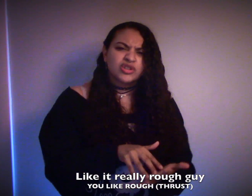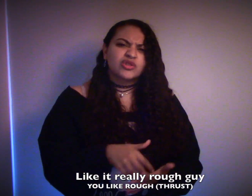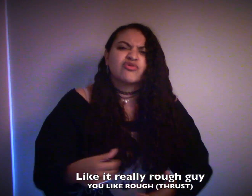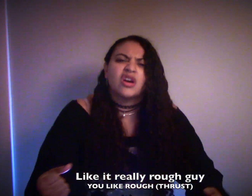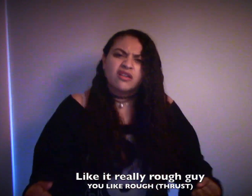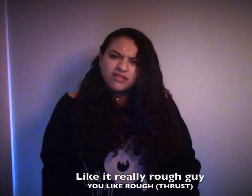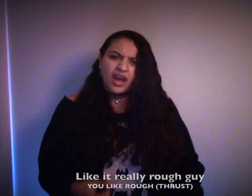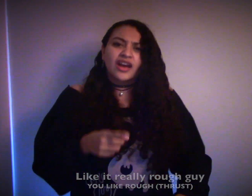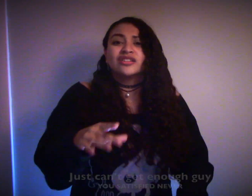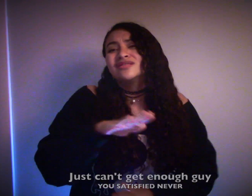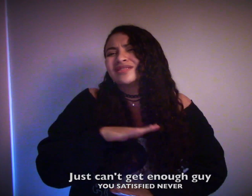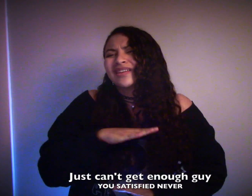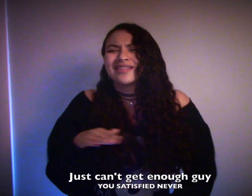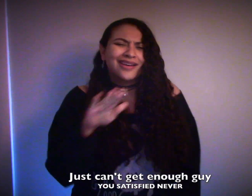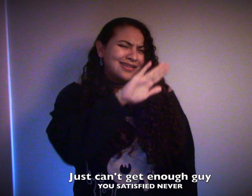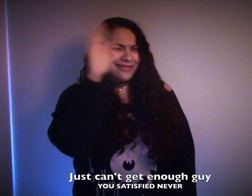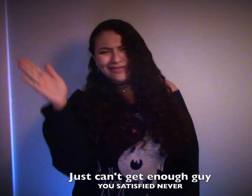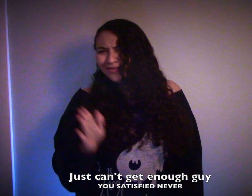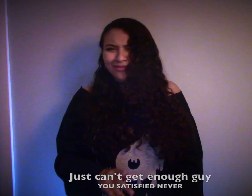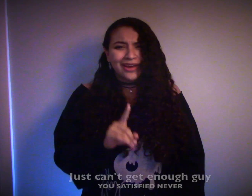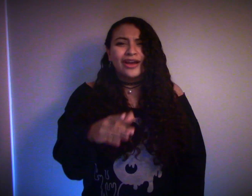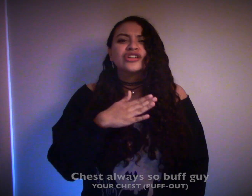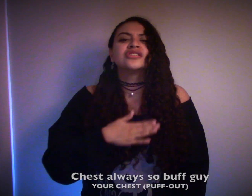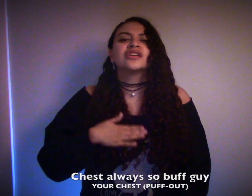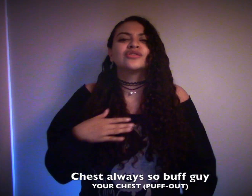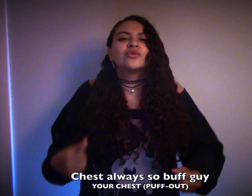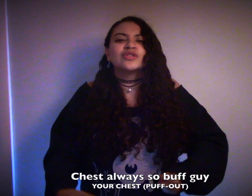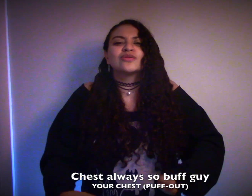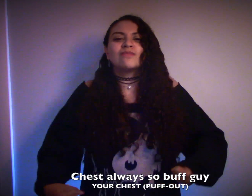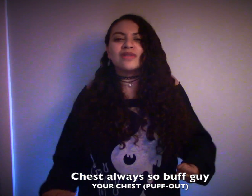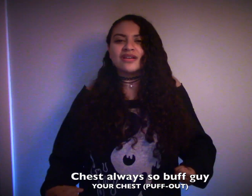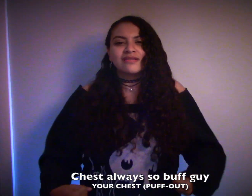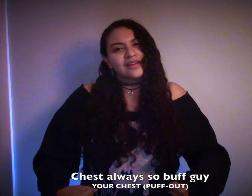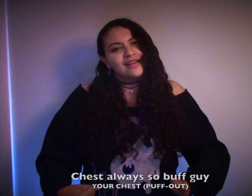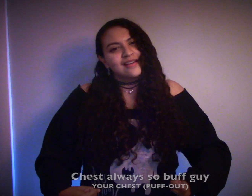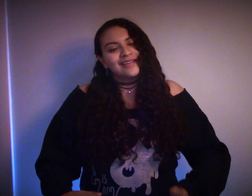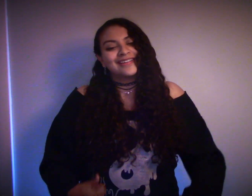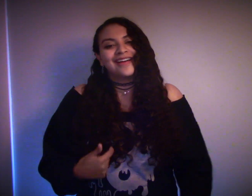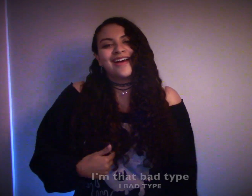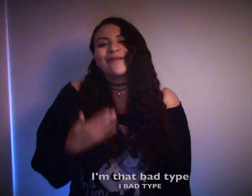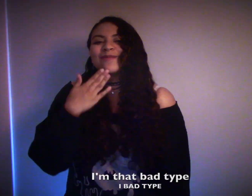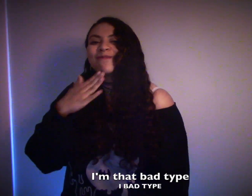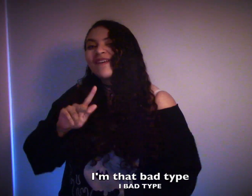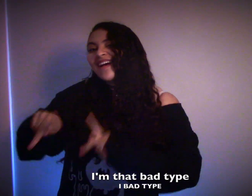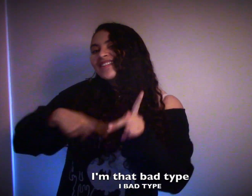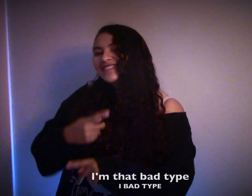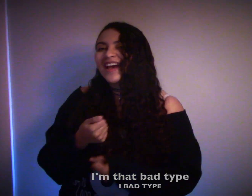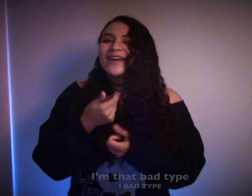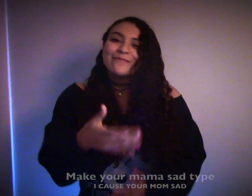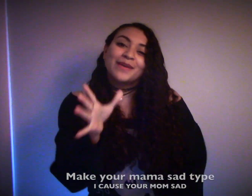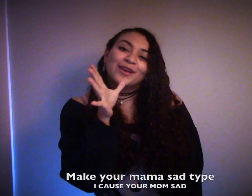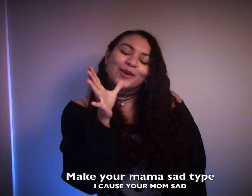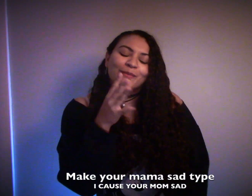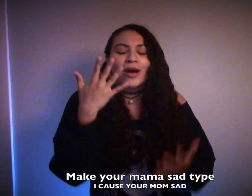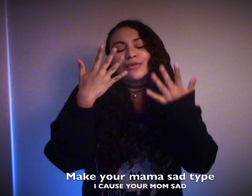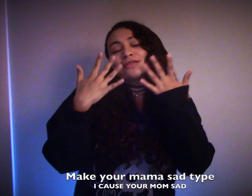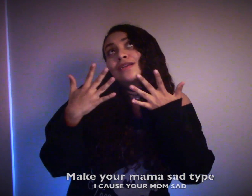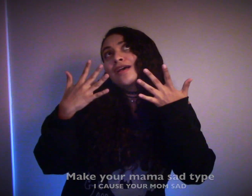really a rough guy Just can't get enough guy Chest always so puffed guy I'm that bad type I'm that your mama sad